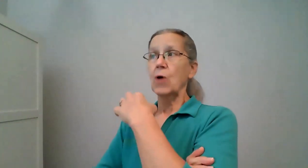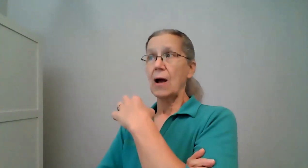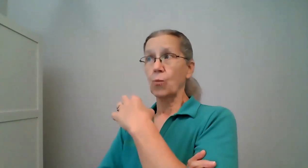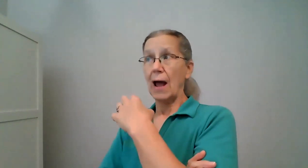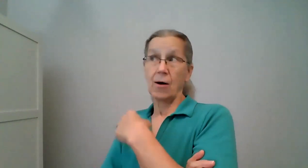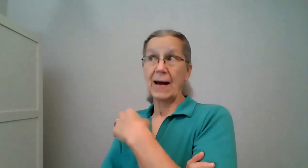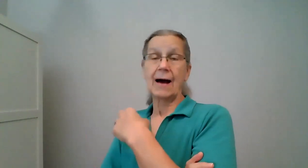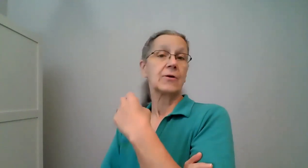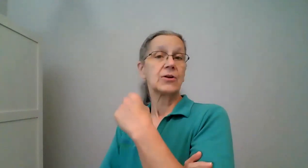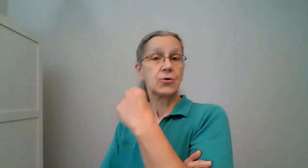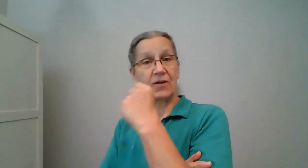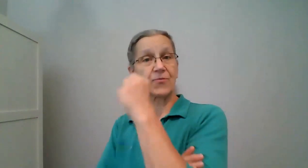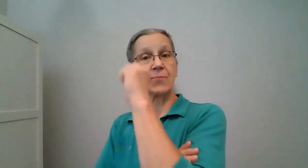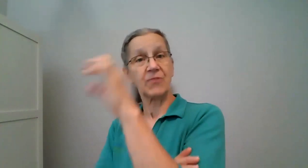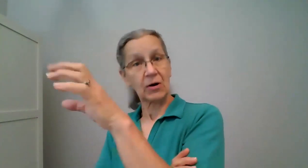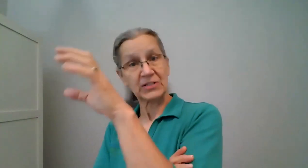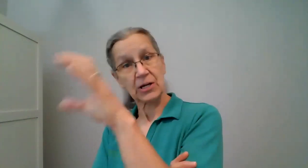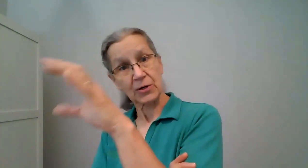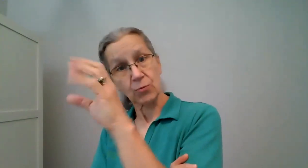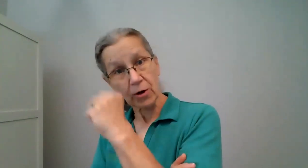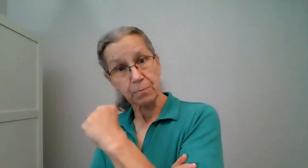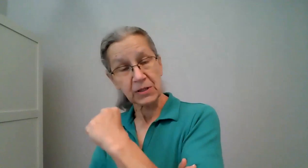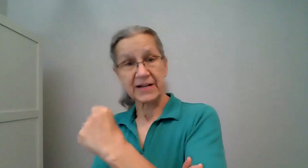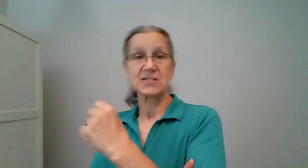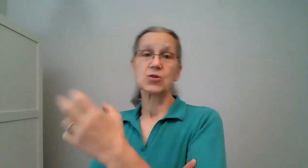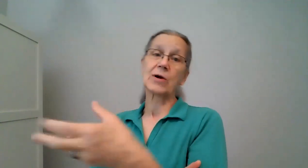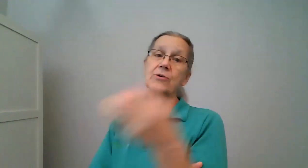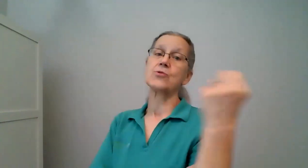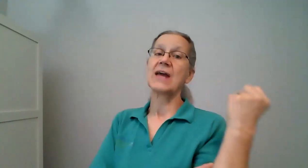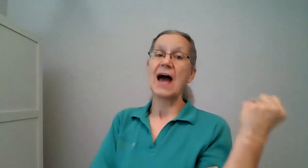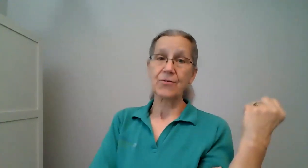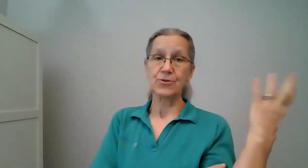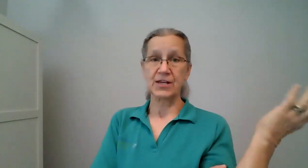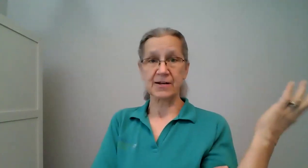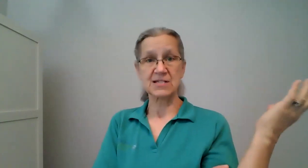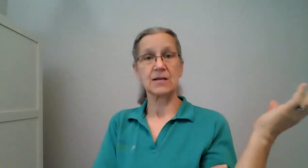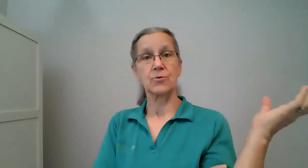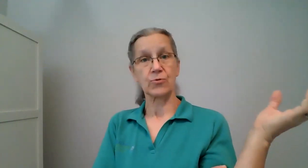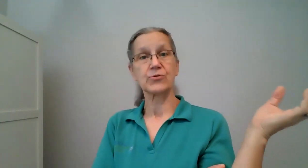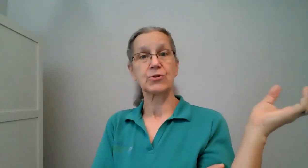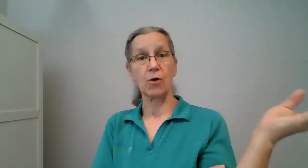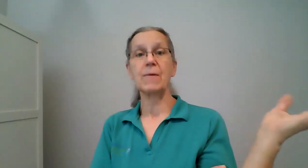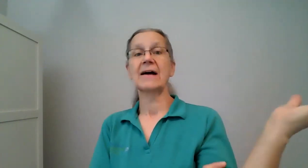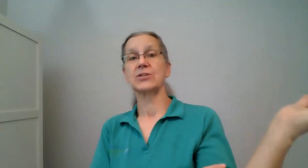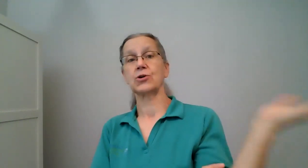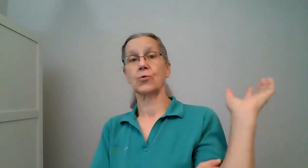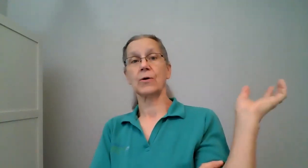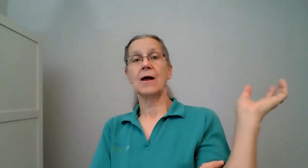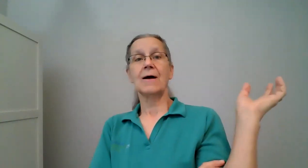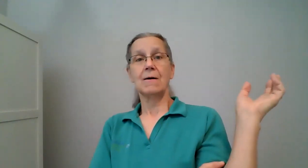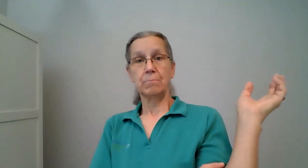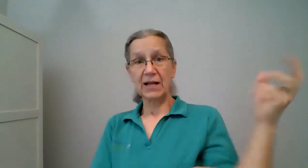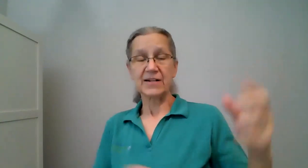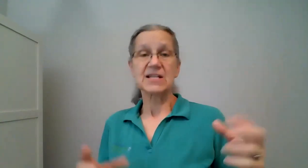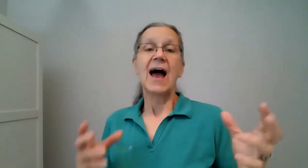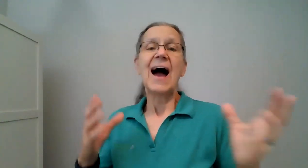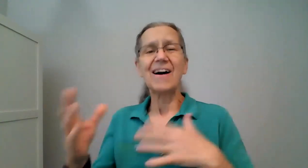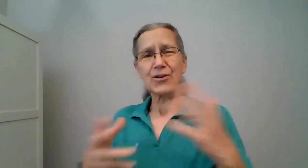how about you get from the volunteer and workplace to where you gather things in order to go back to your place how do